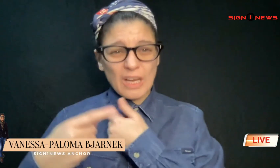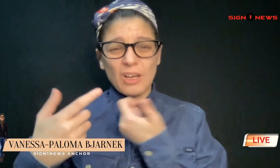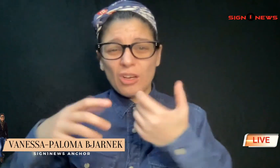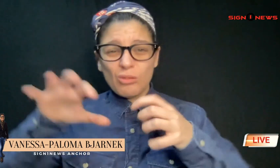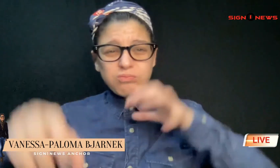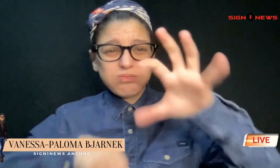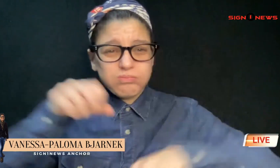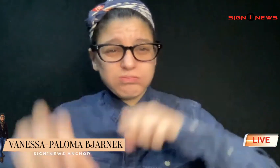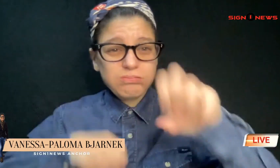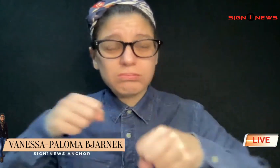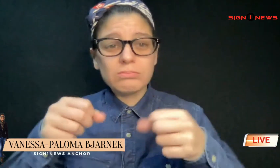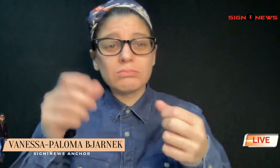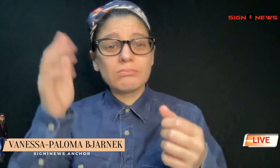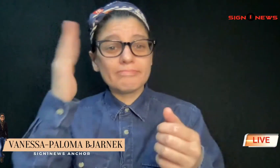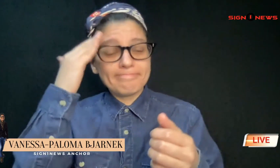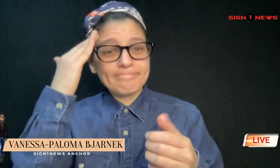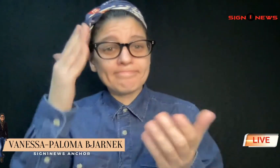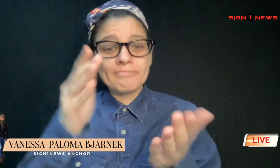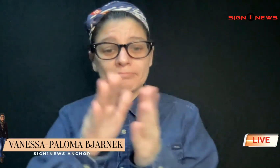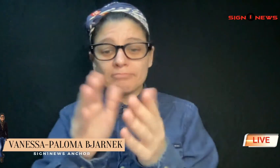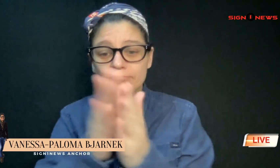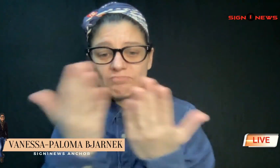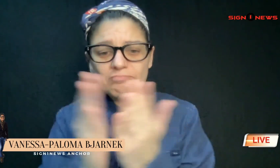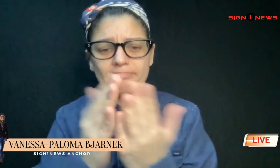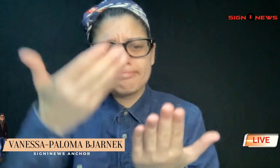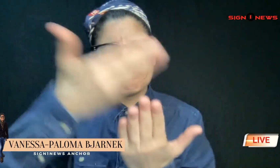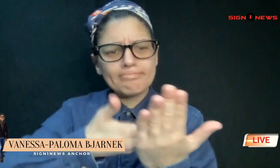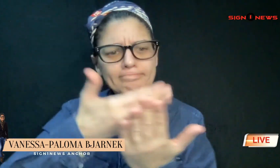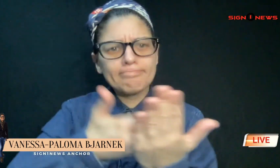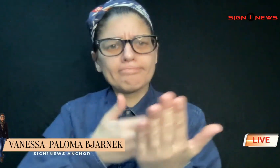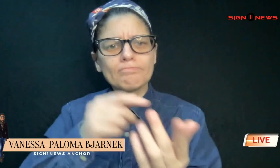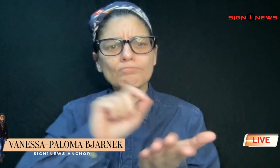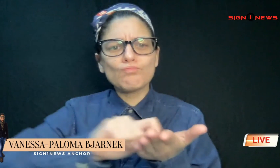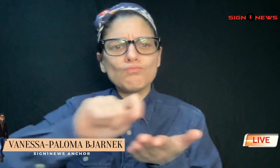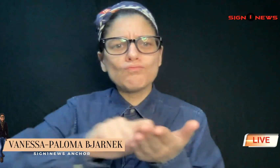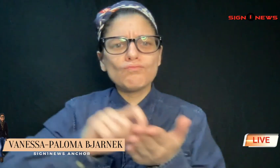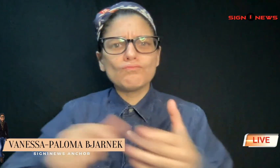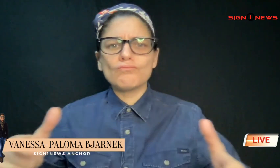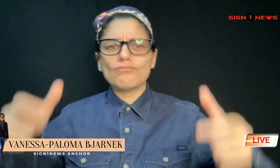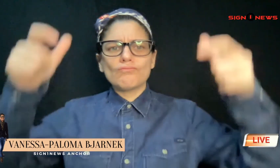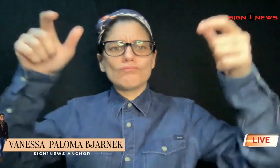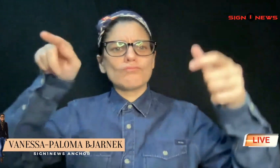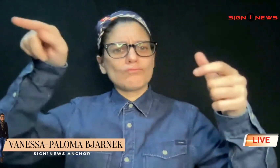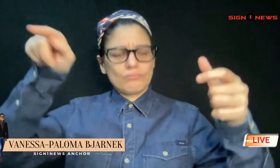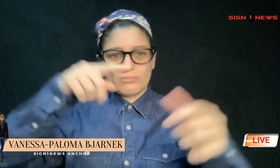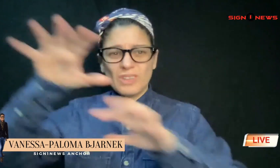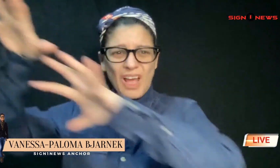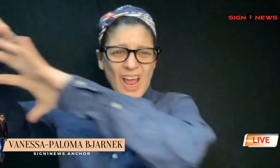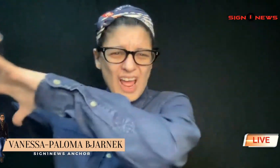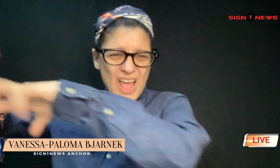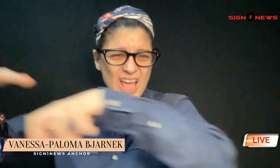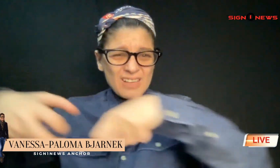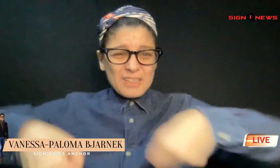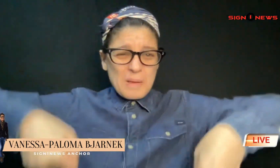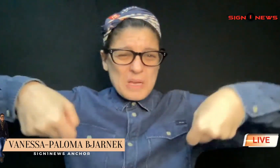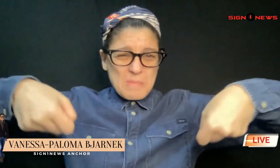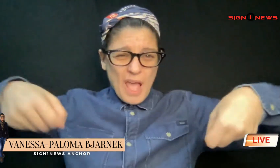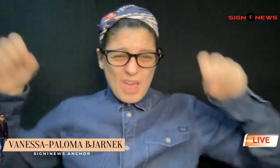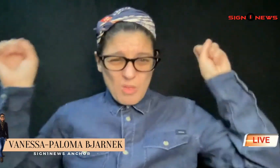Russian troops have taken over they've gone inside buildings and taking documents and books and burned